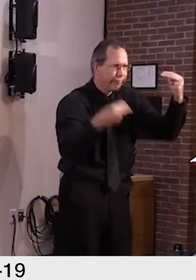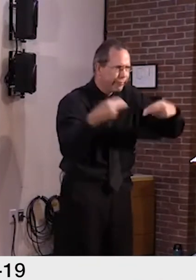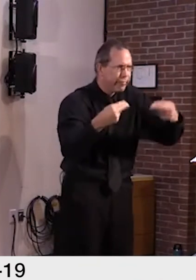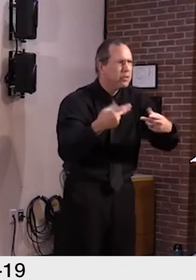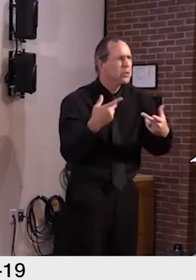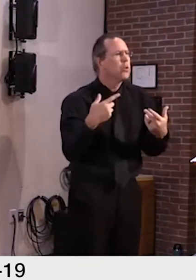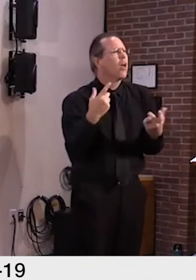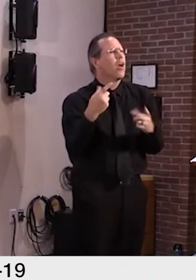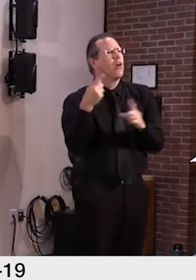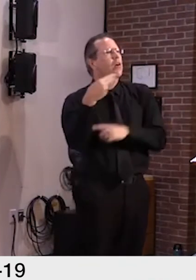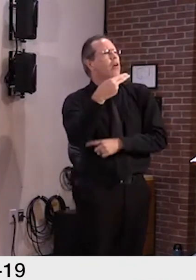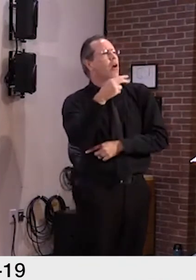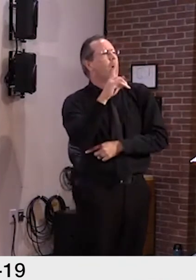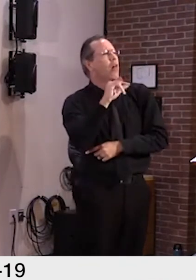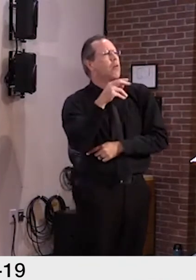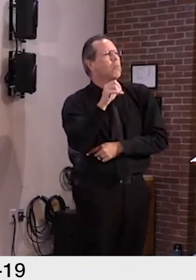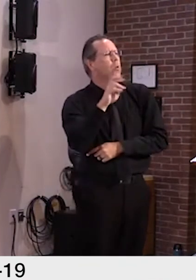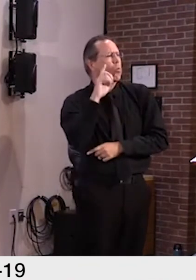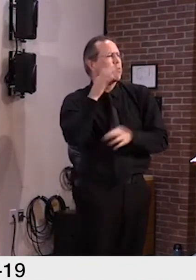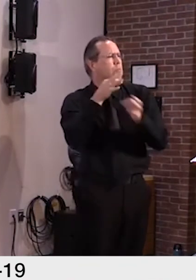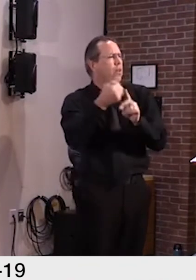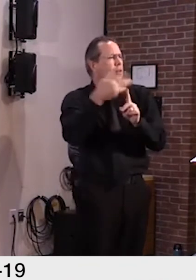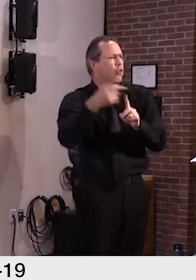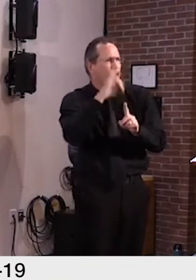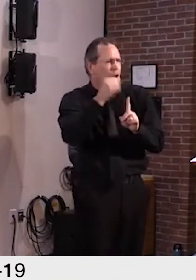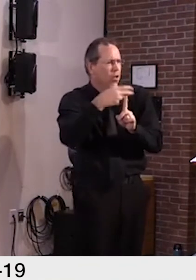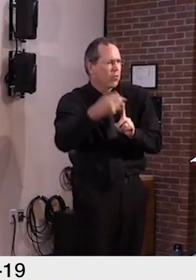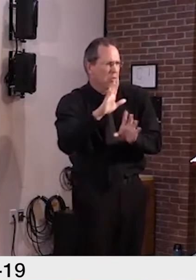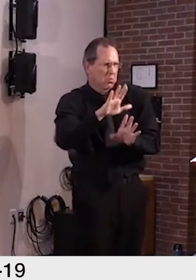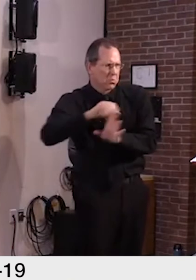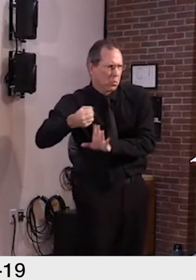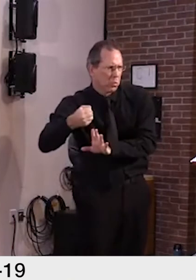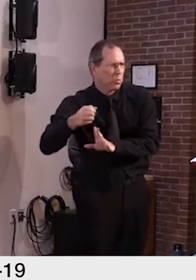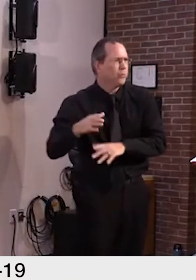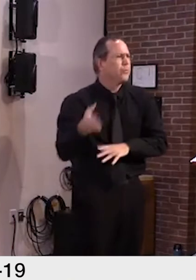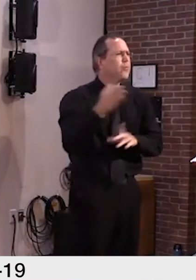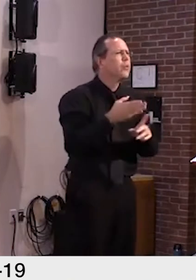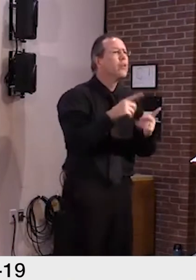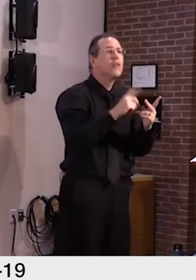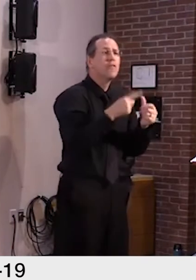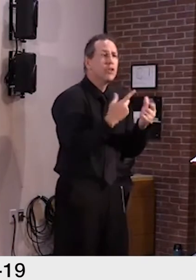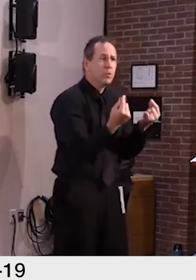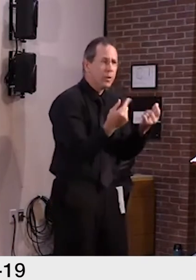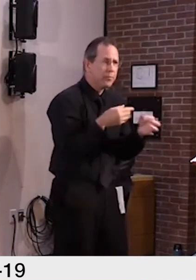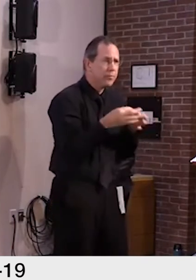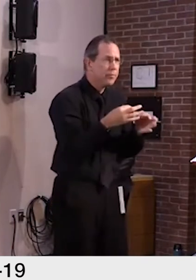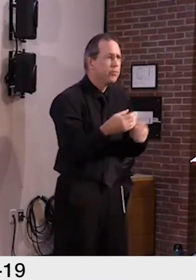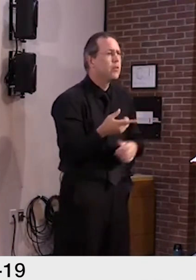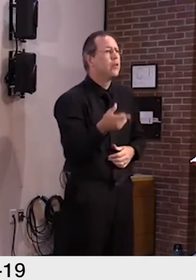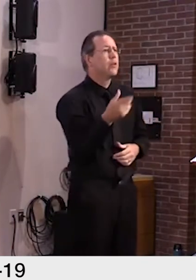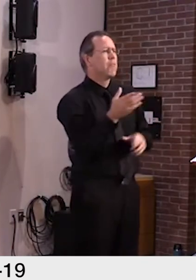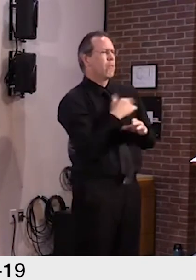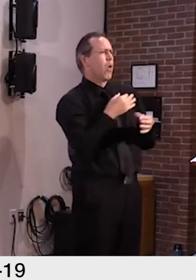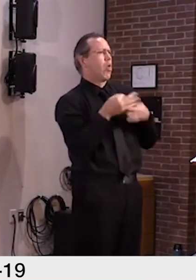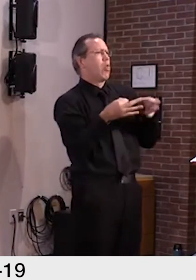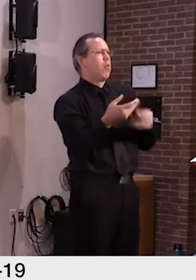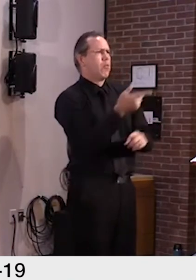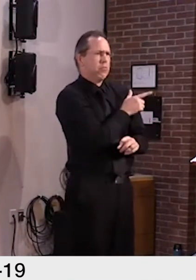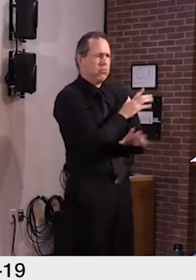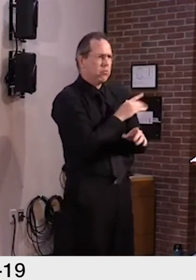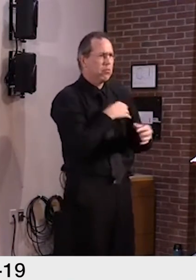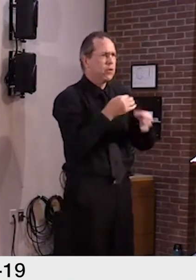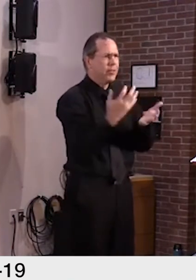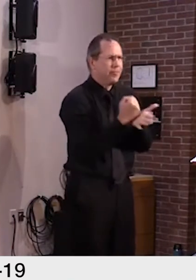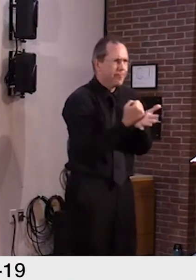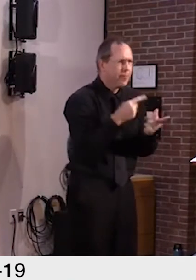But before I turn it over to Holly and Secretary French, I want to take some time to remind folks